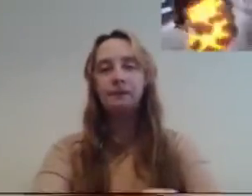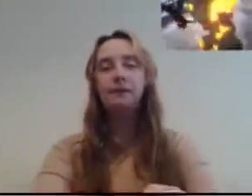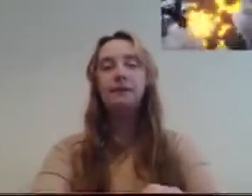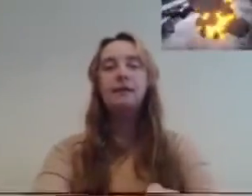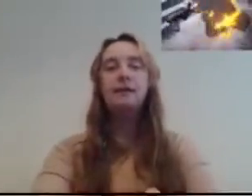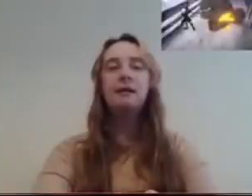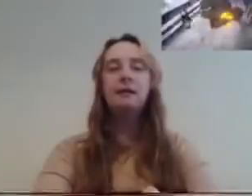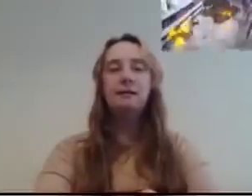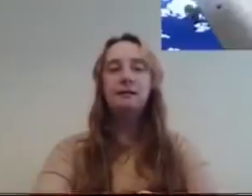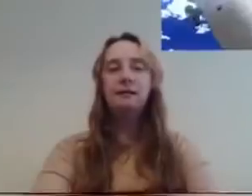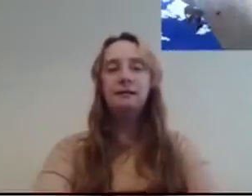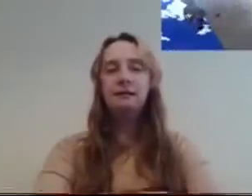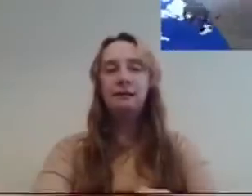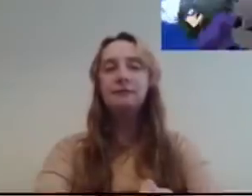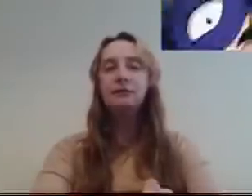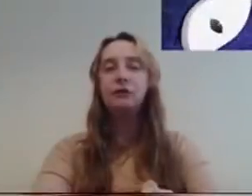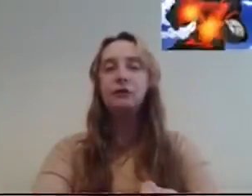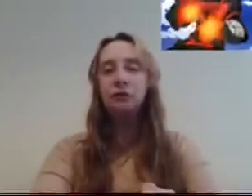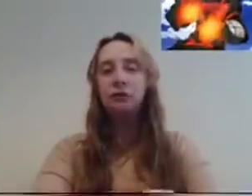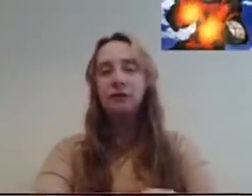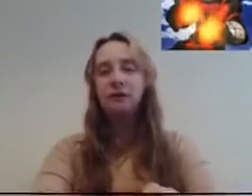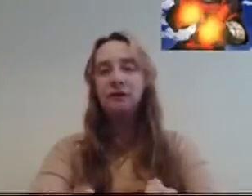clever teamwork that focused on Kachan's raw power.